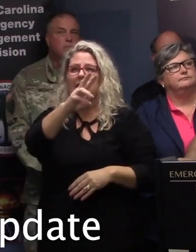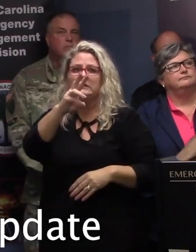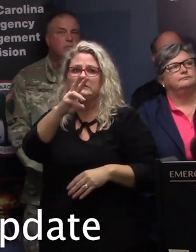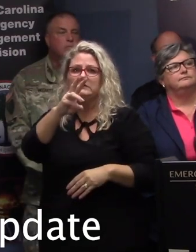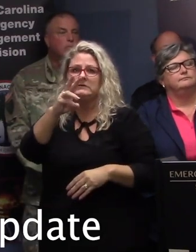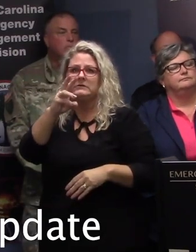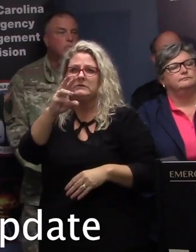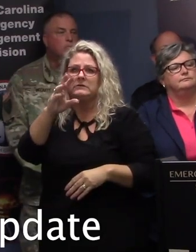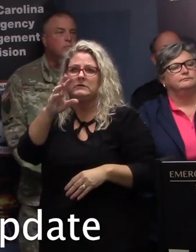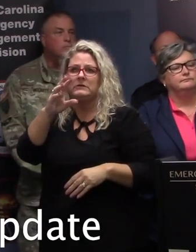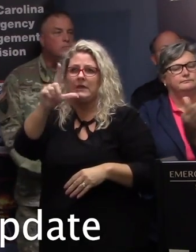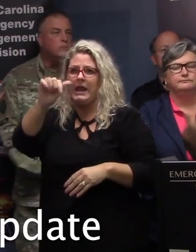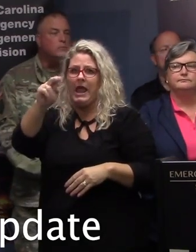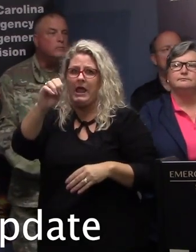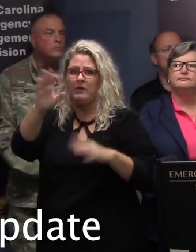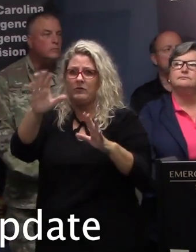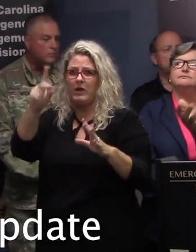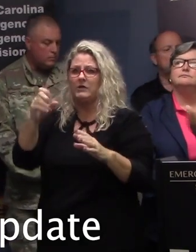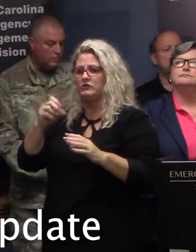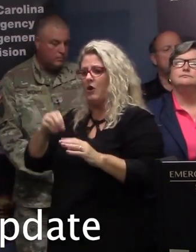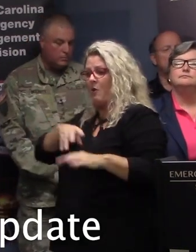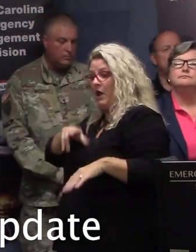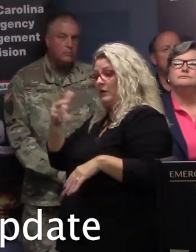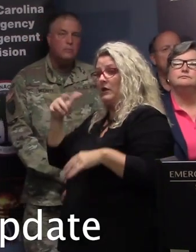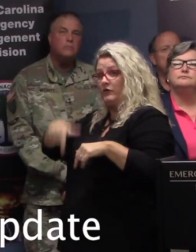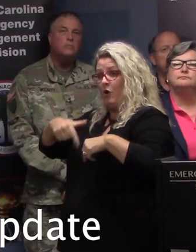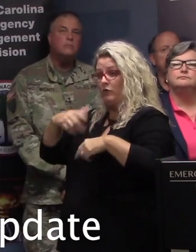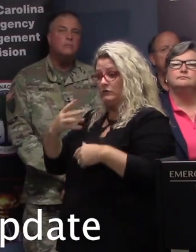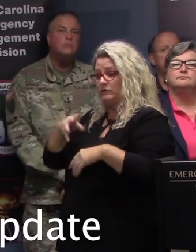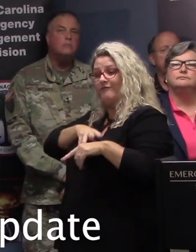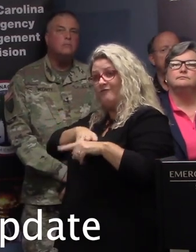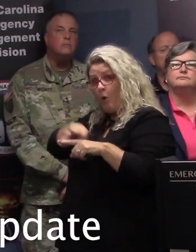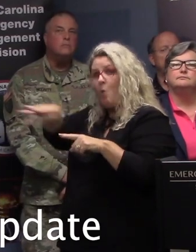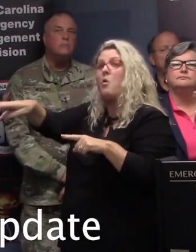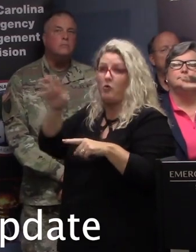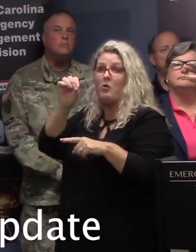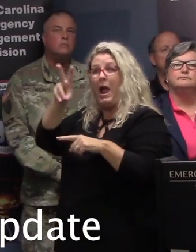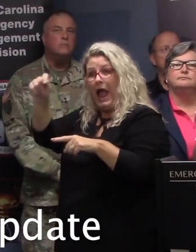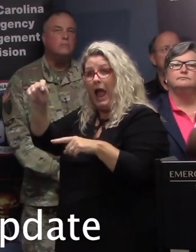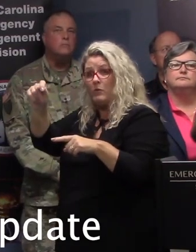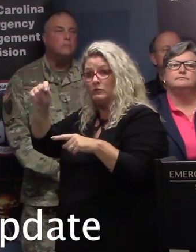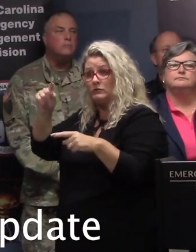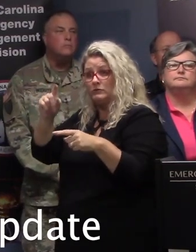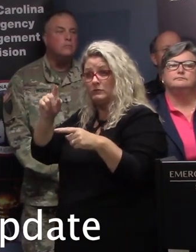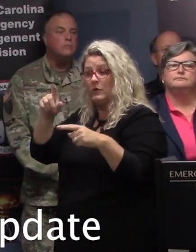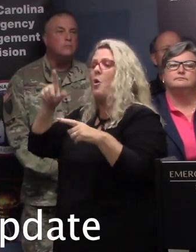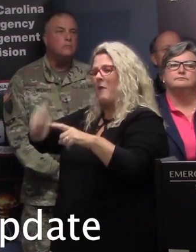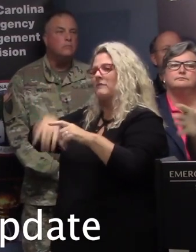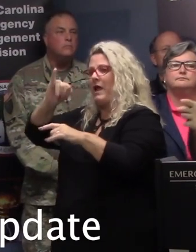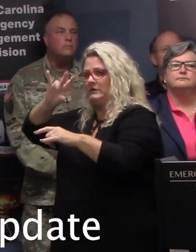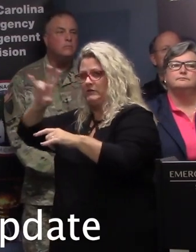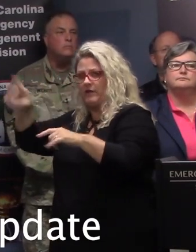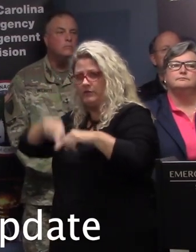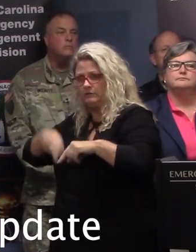Again, there are three lanes traveling westbound and eastbound in that area, and they will cross over into three lanes. So you won't have an interruption